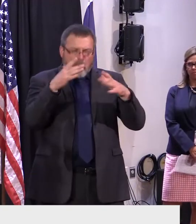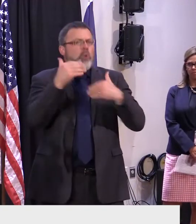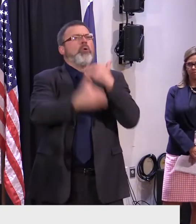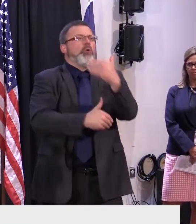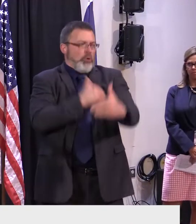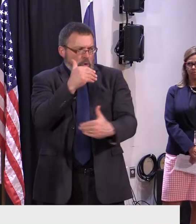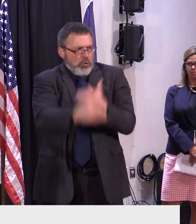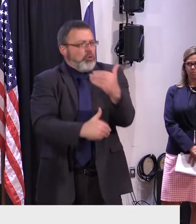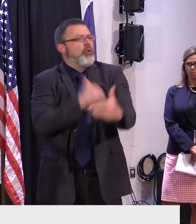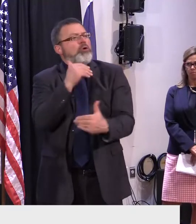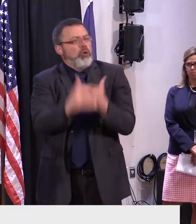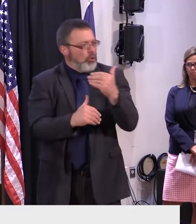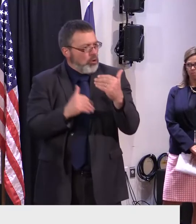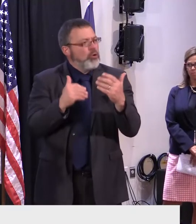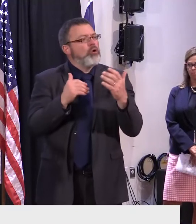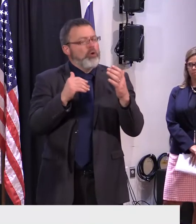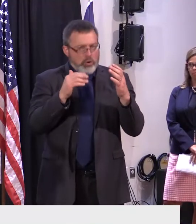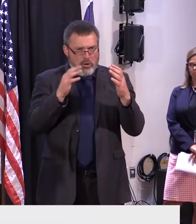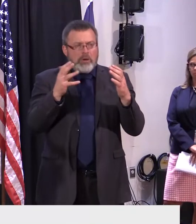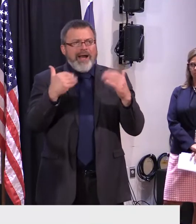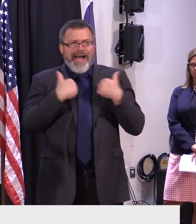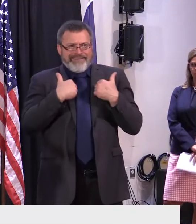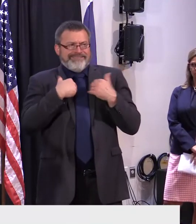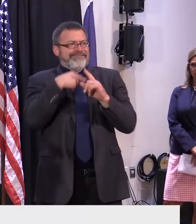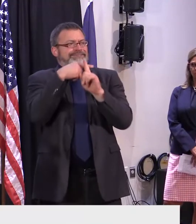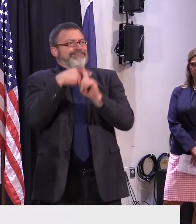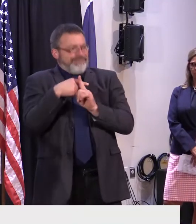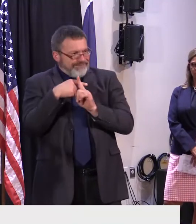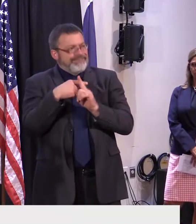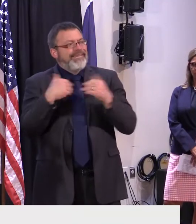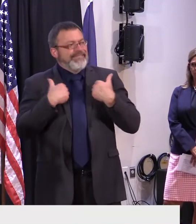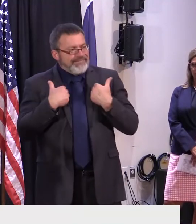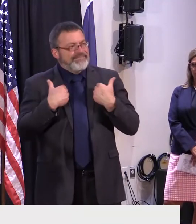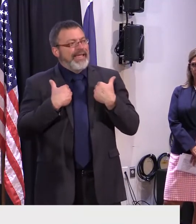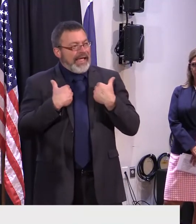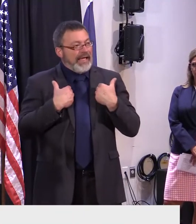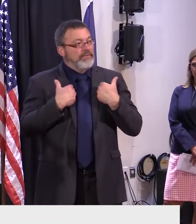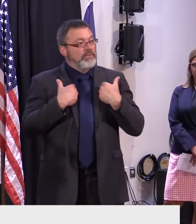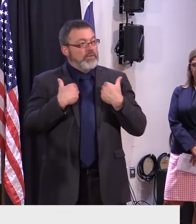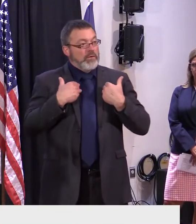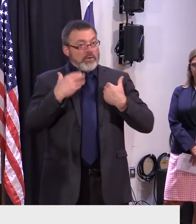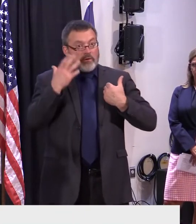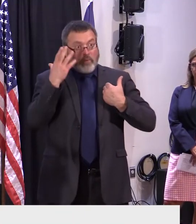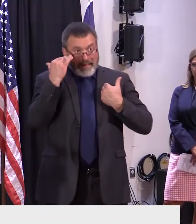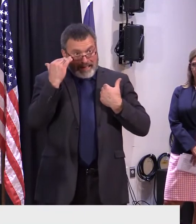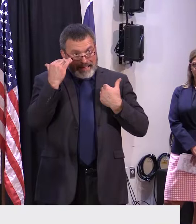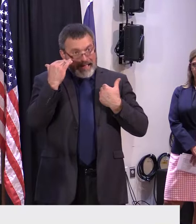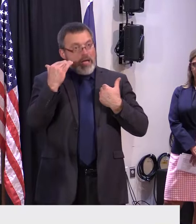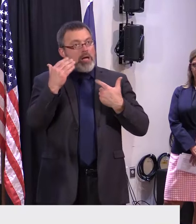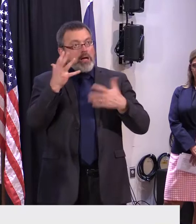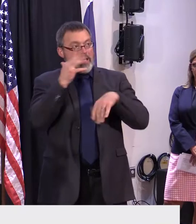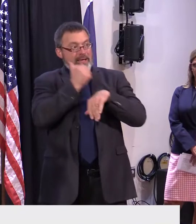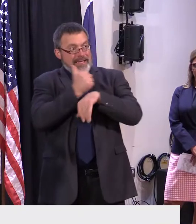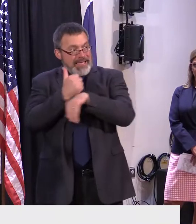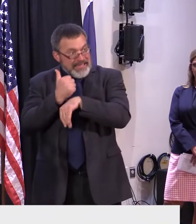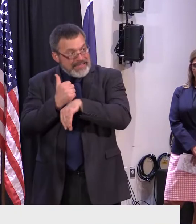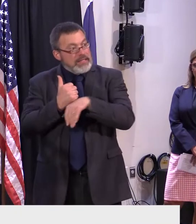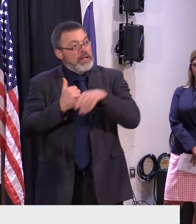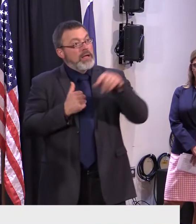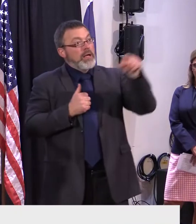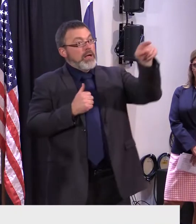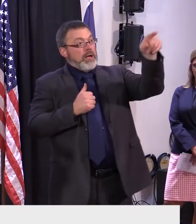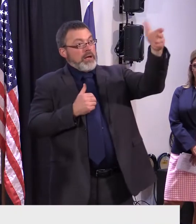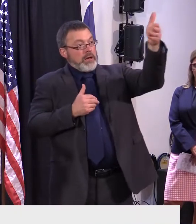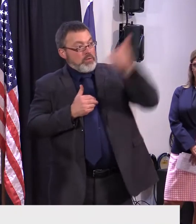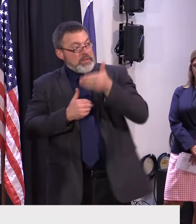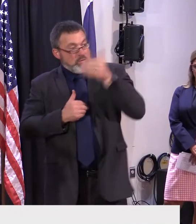that they aren't bringing their workers in, typically. They're looking for workers here. And if we